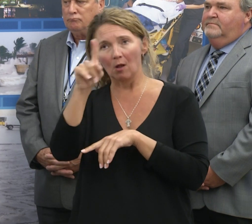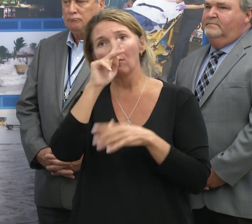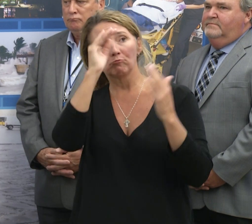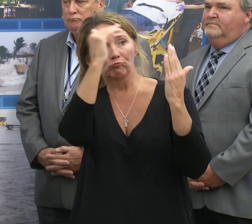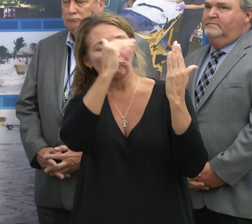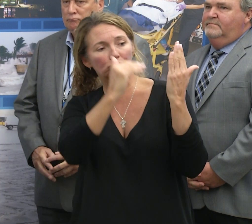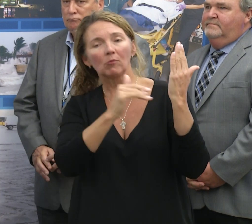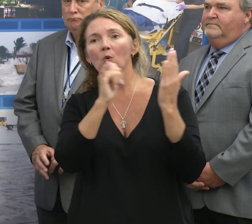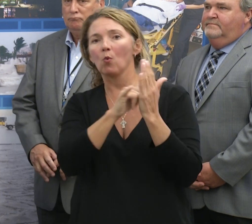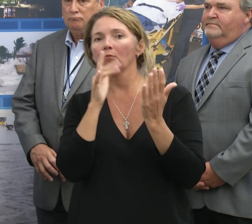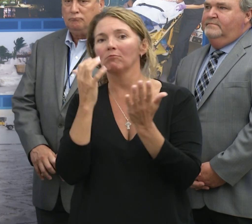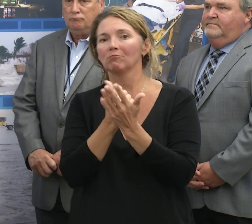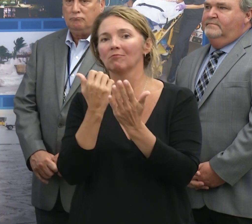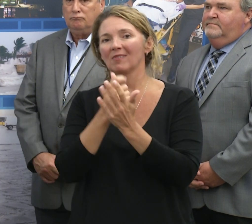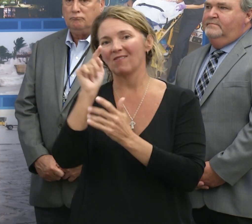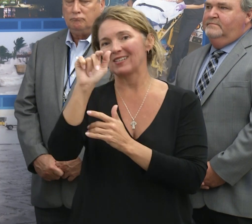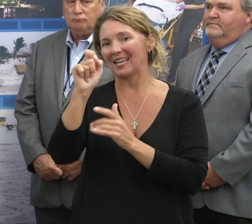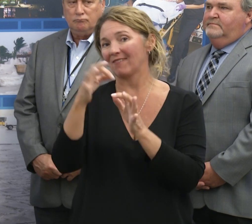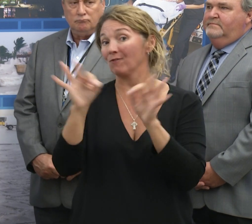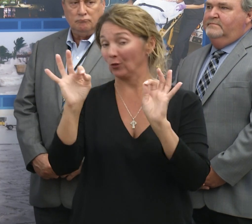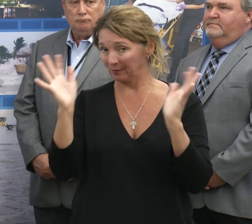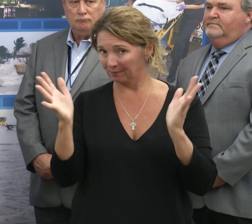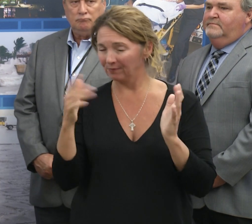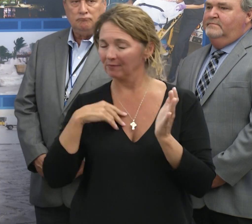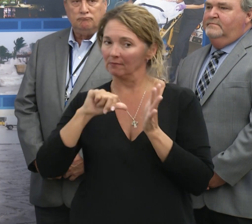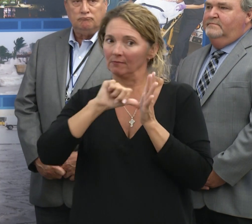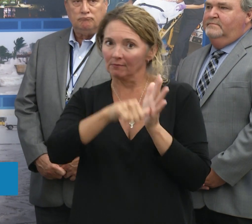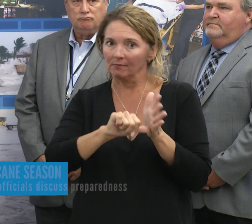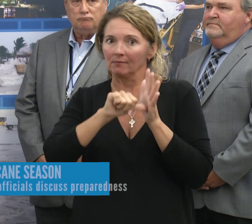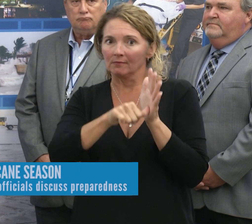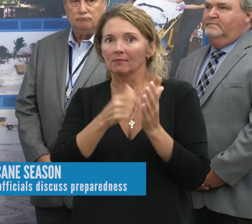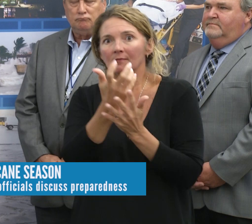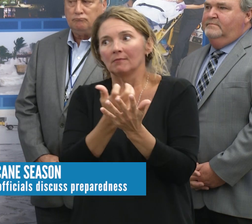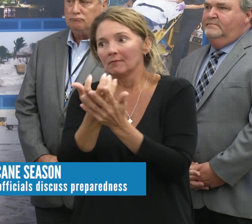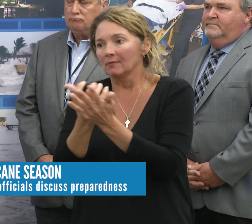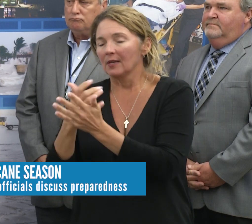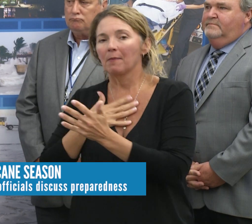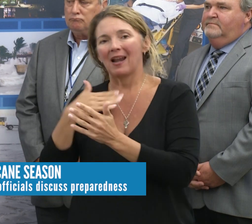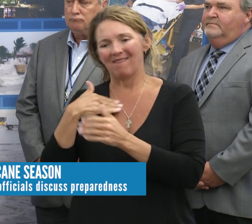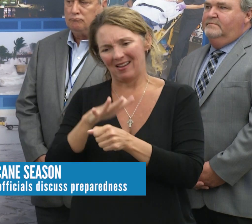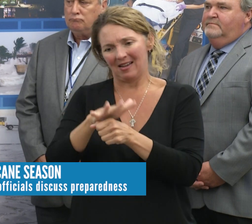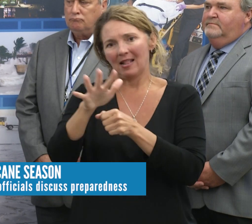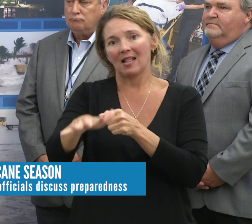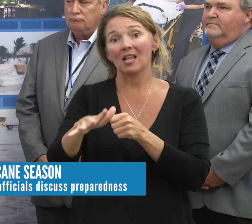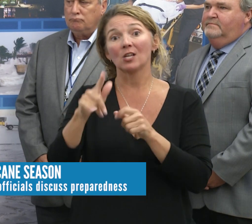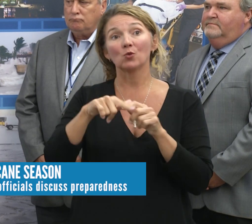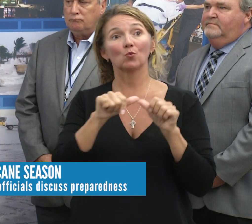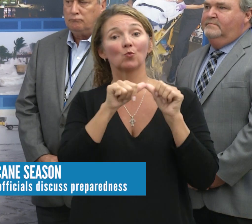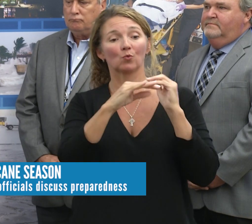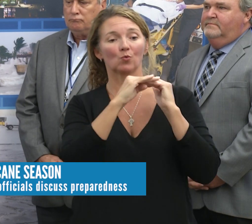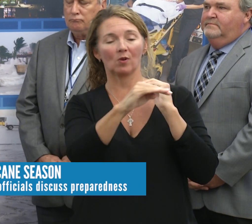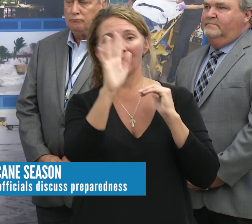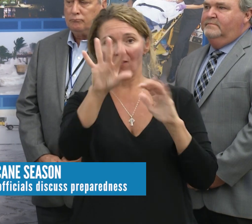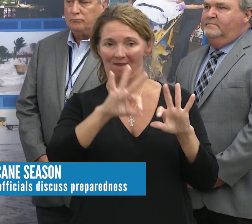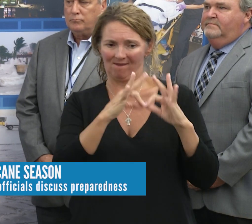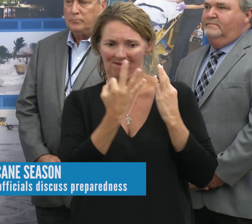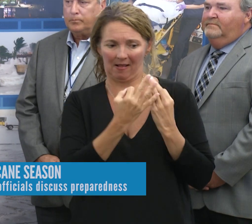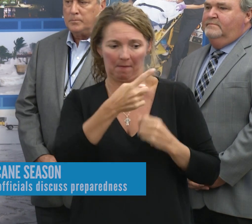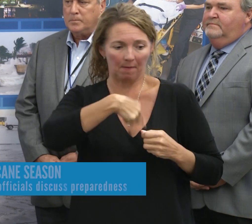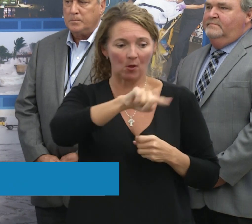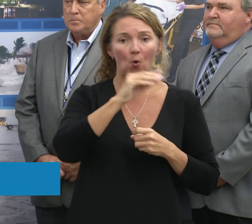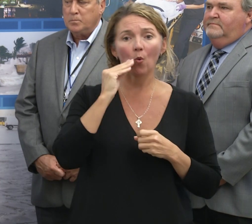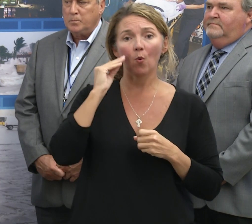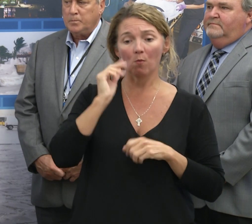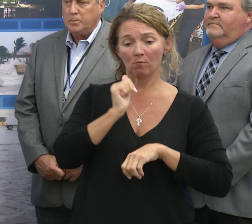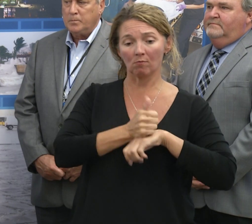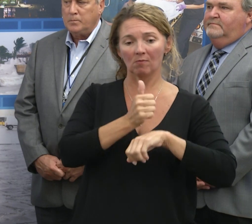website. Uh, we can't implore to you enough to have enough items for sustainability for your, for your family and your